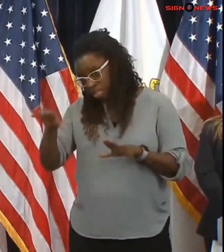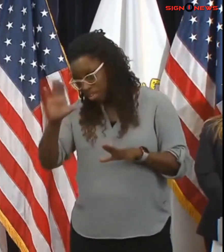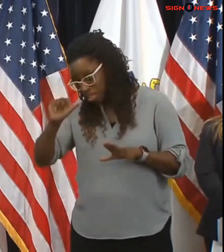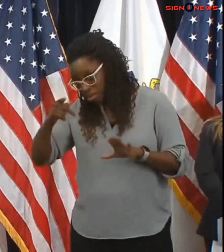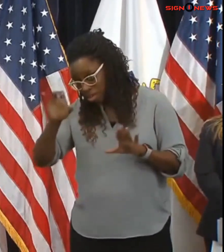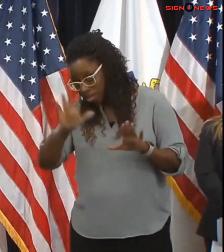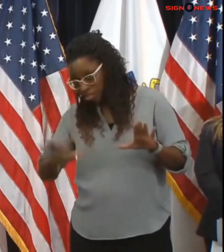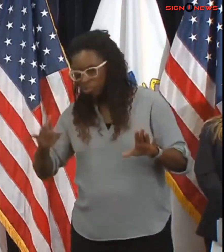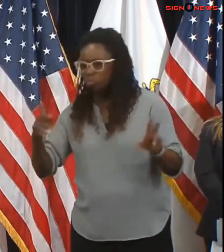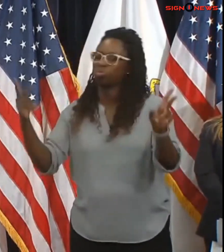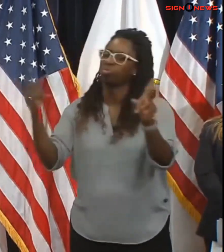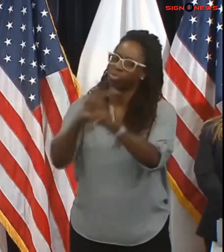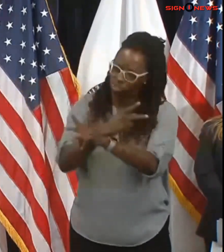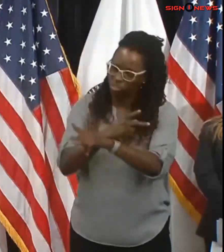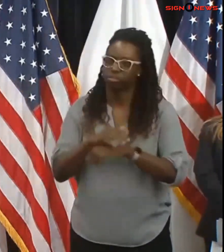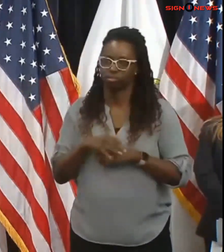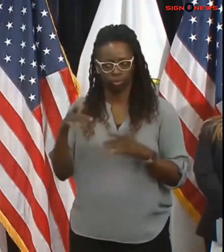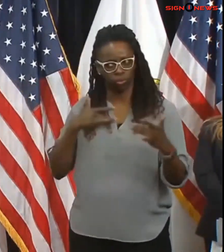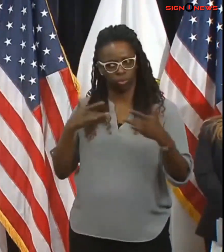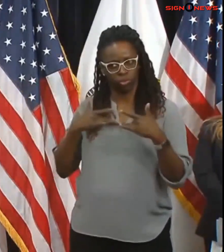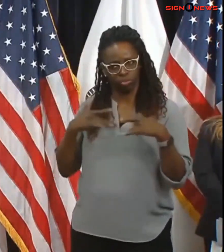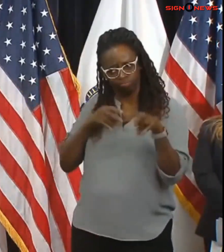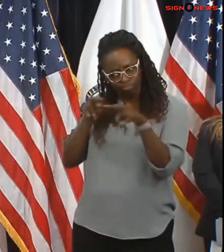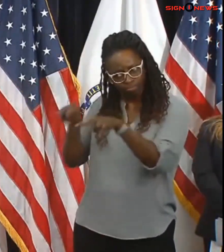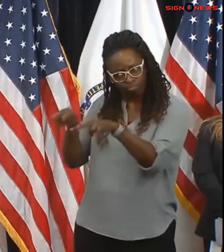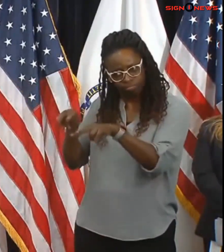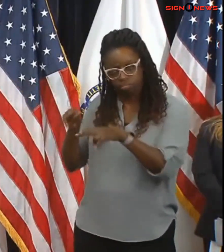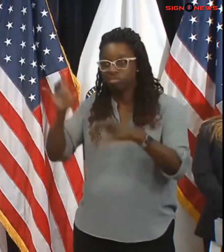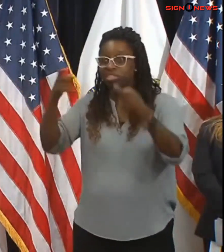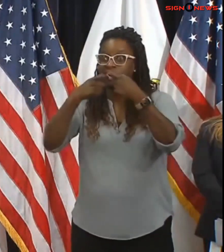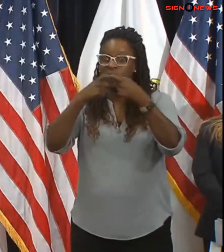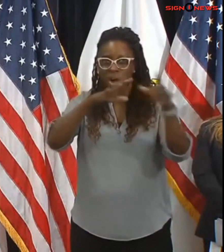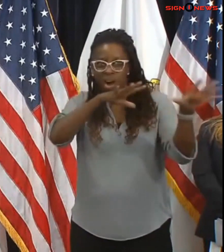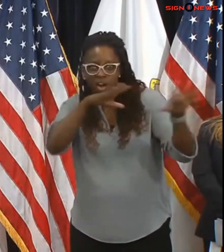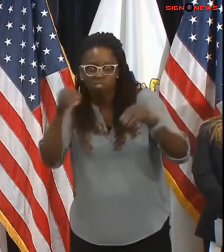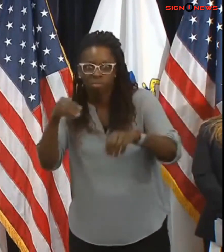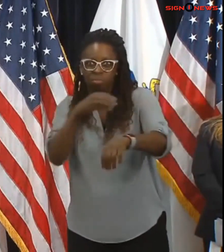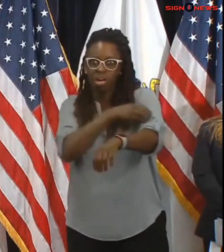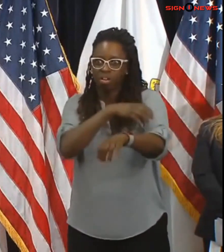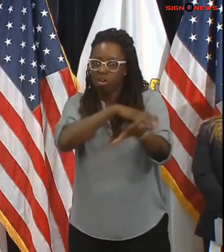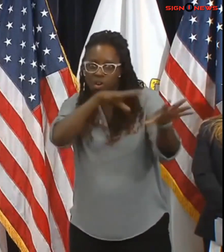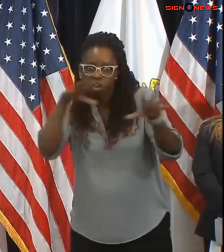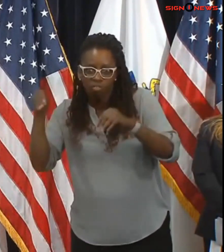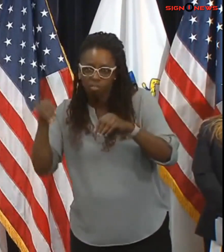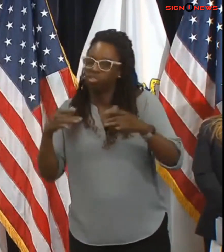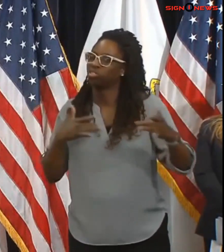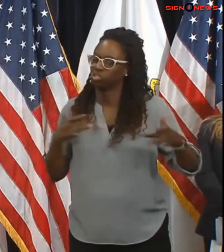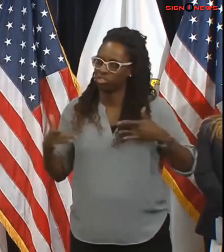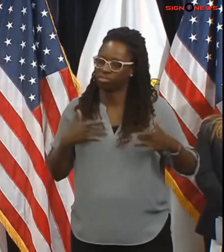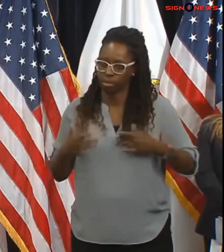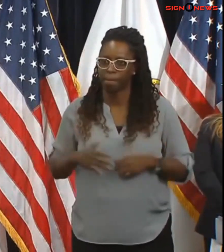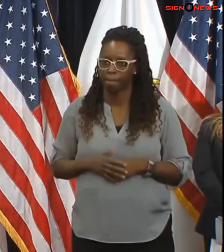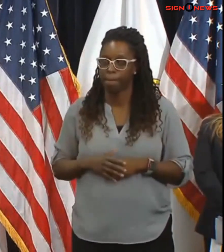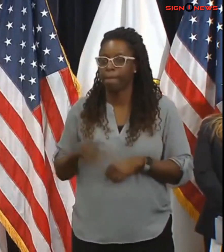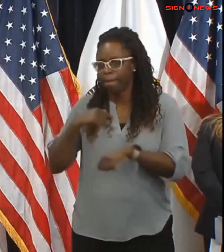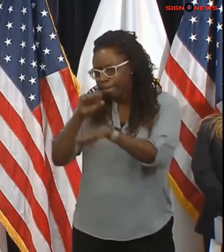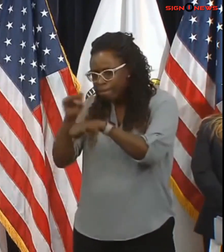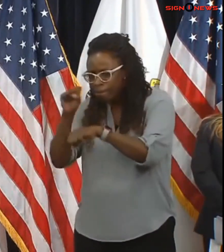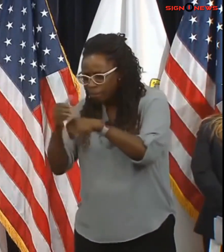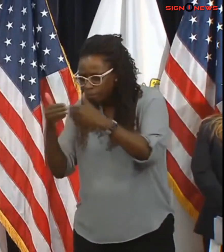outages especially along the coast. We're working closely with the utility companies and their staging workers in a variety